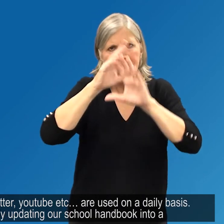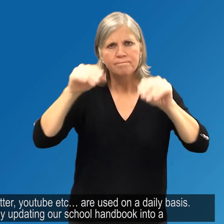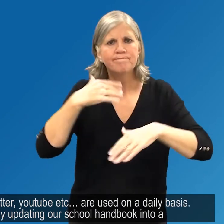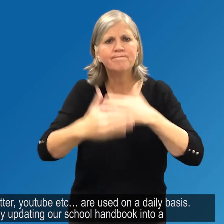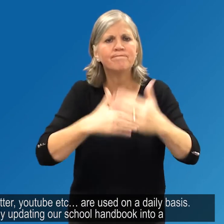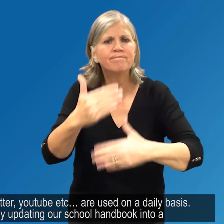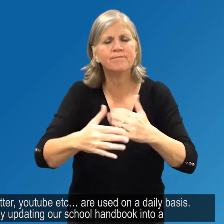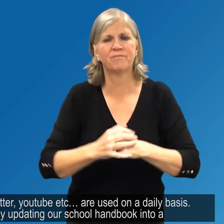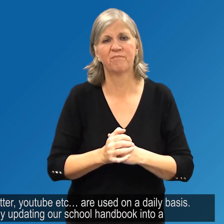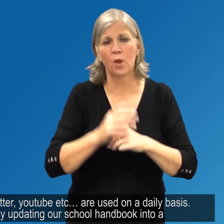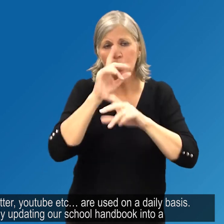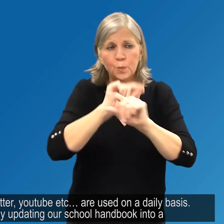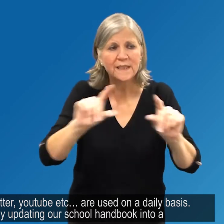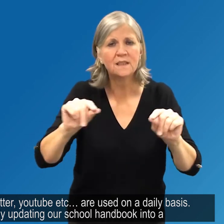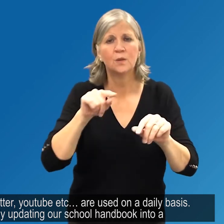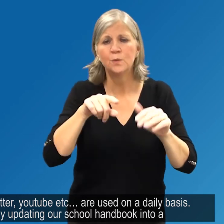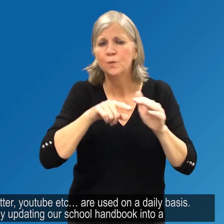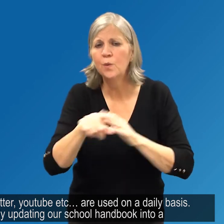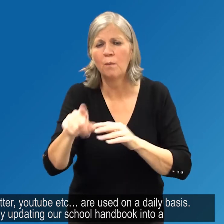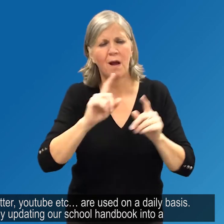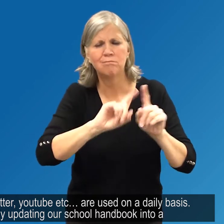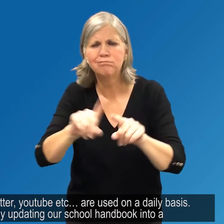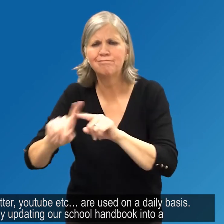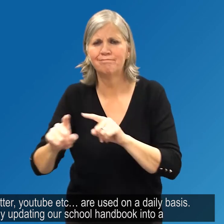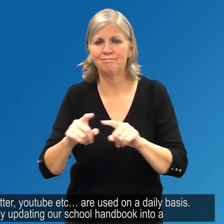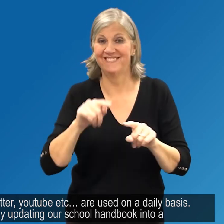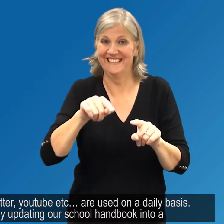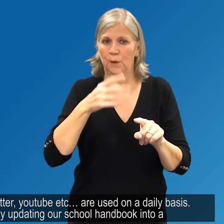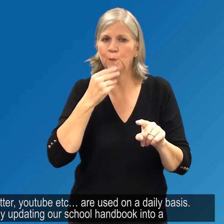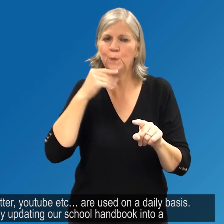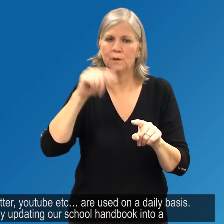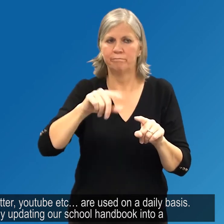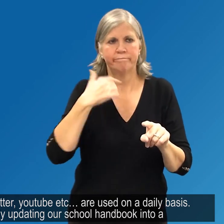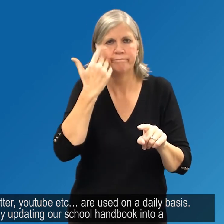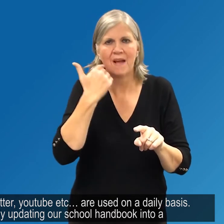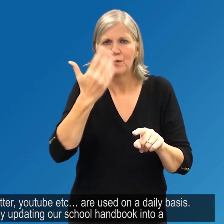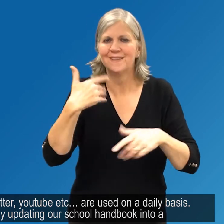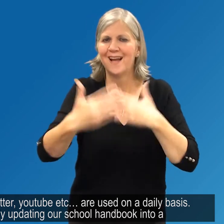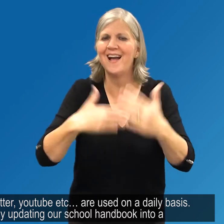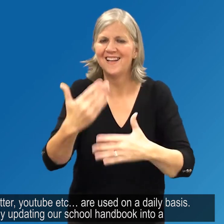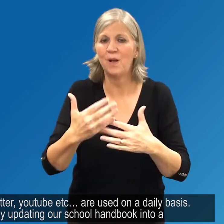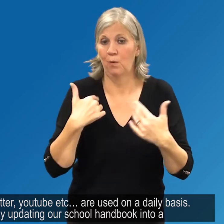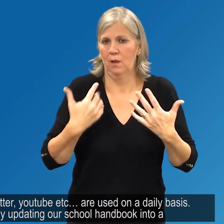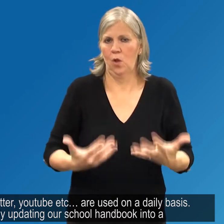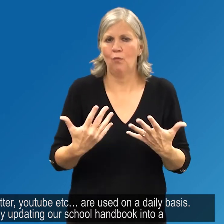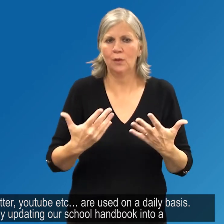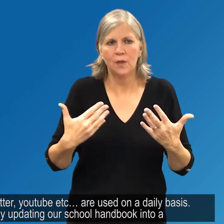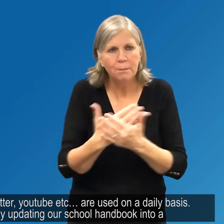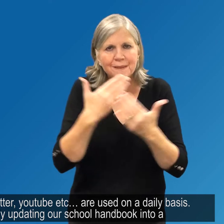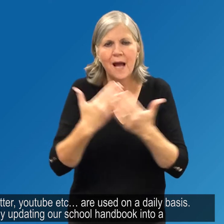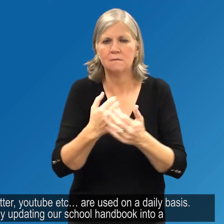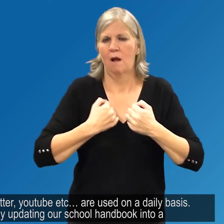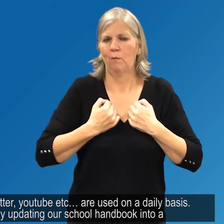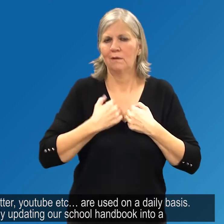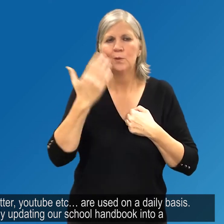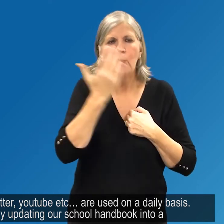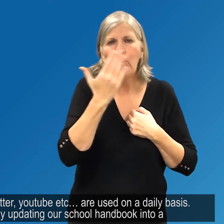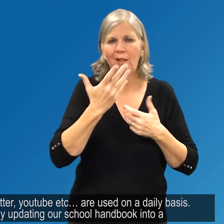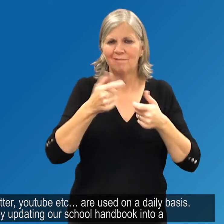Progress Notes. Twitter, YouTube etc. are used on a daily basis. We are currently updating our school handbook into a